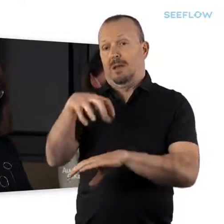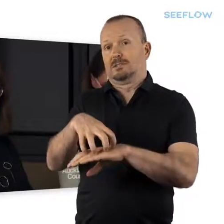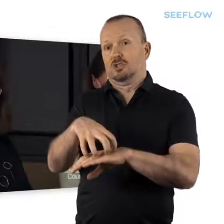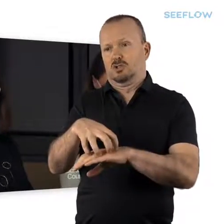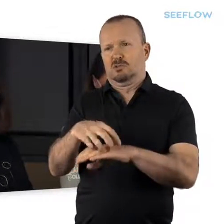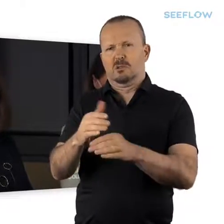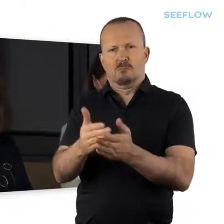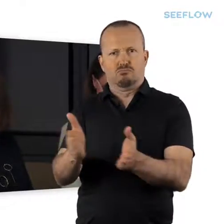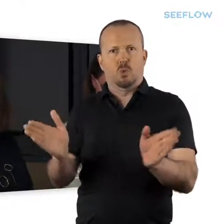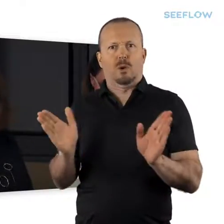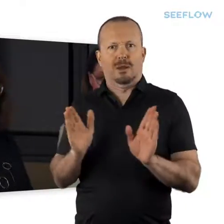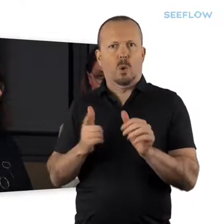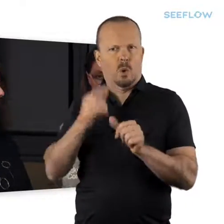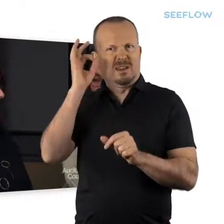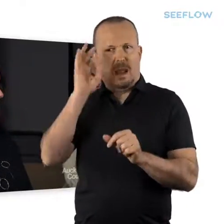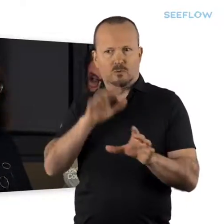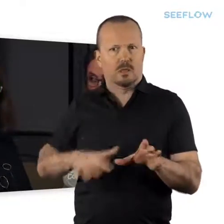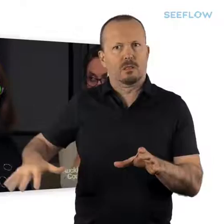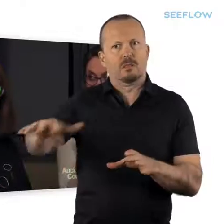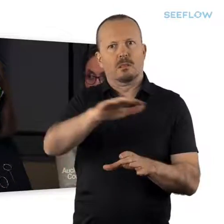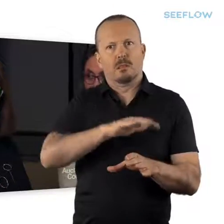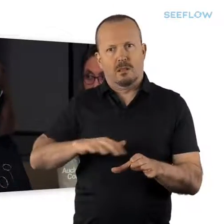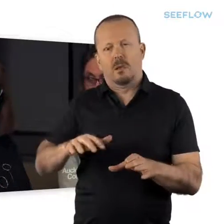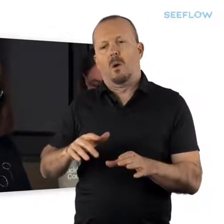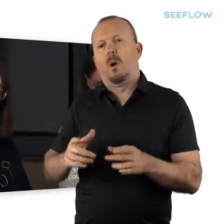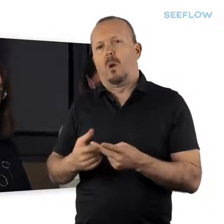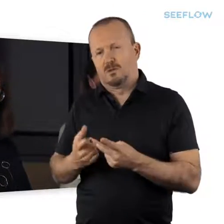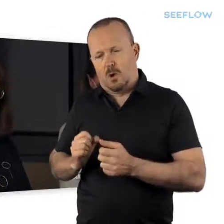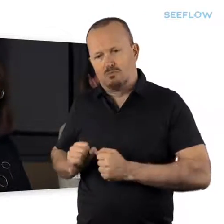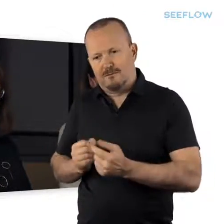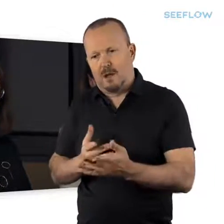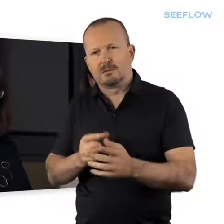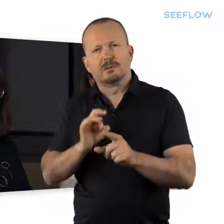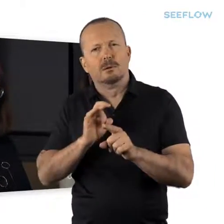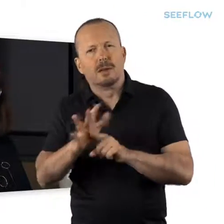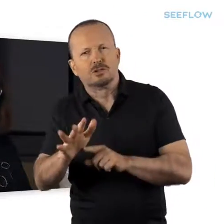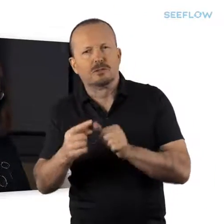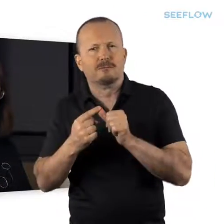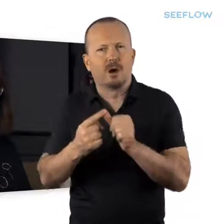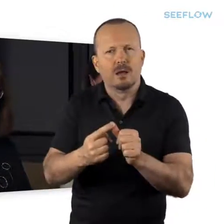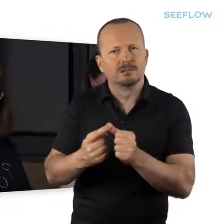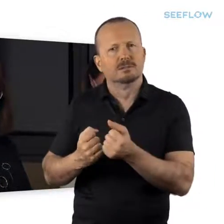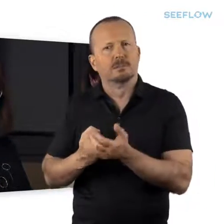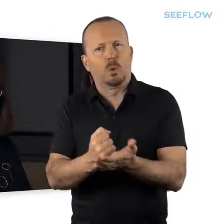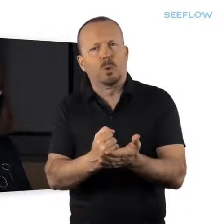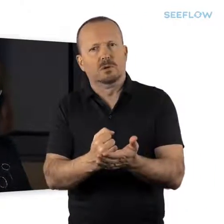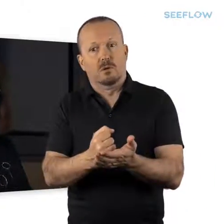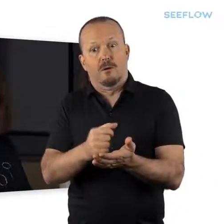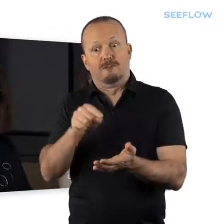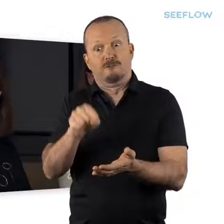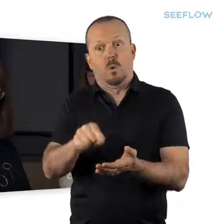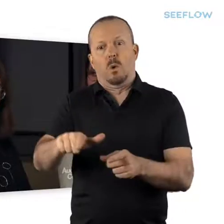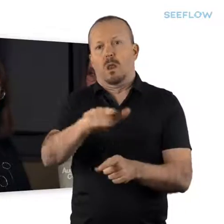organisation itself, the wider organisation of Auckland Council also provides specialist advice and support